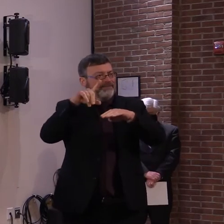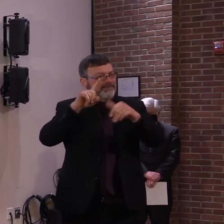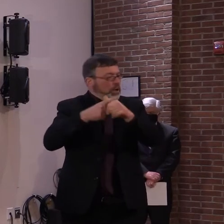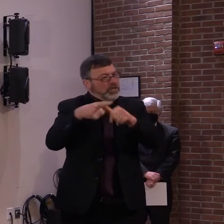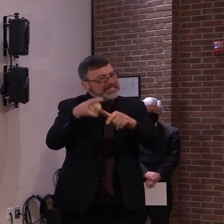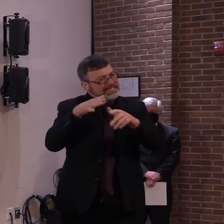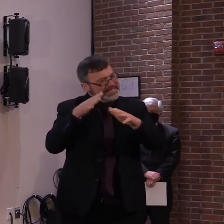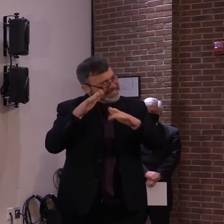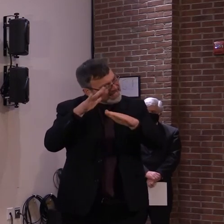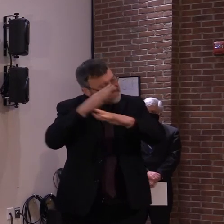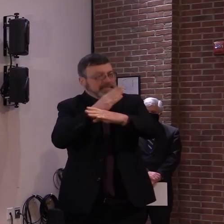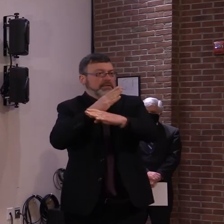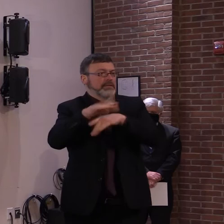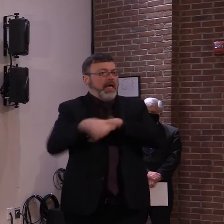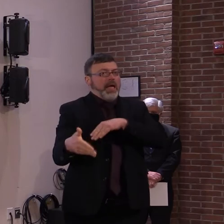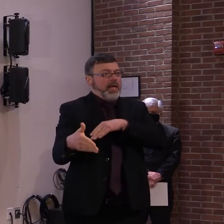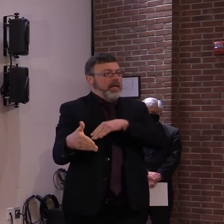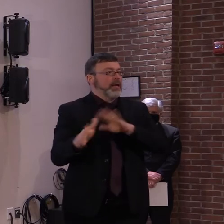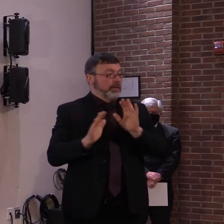Great. Thank you.